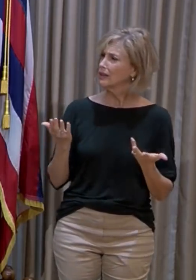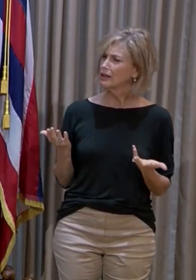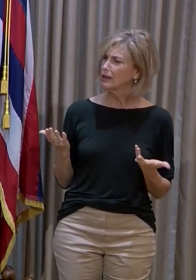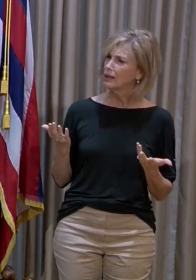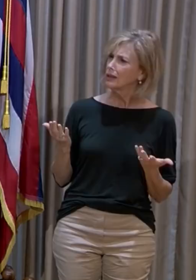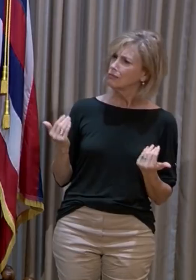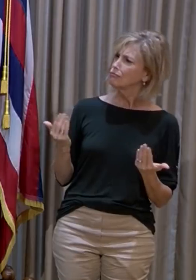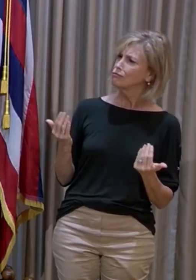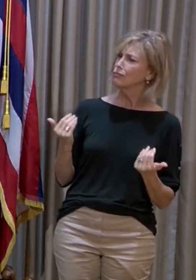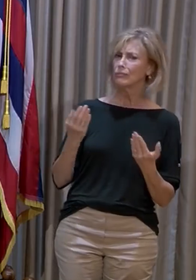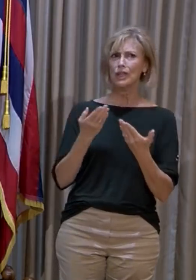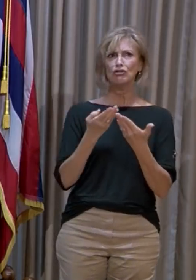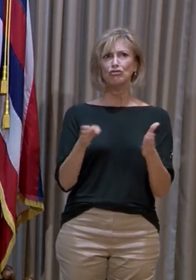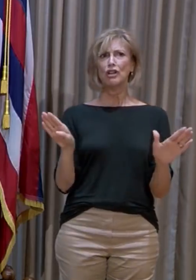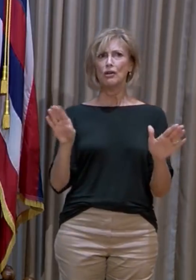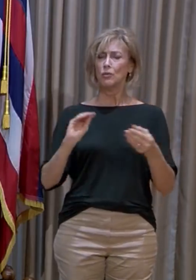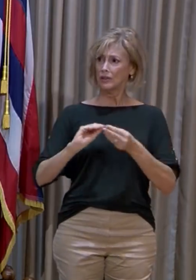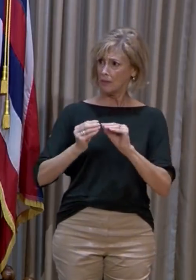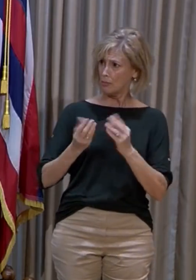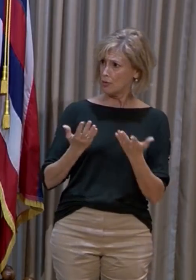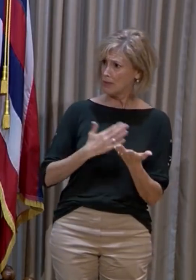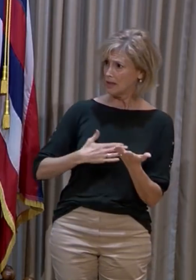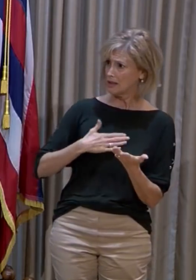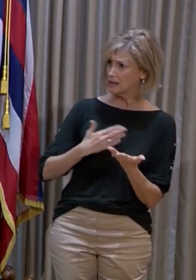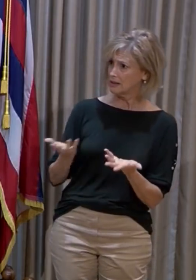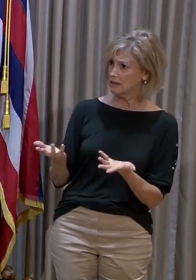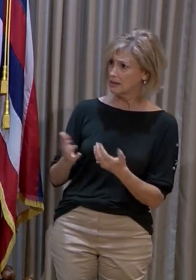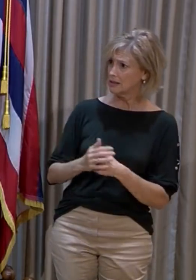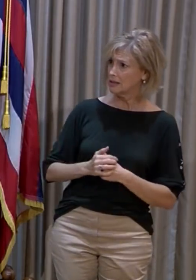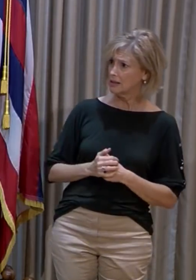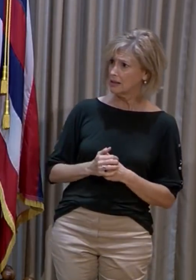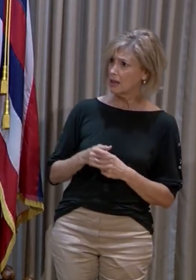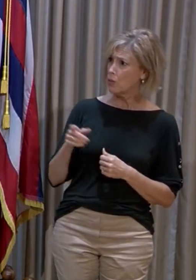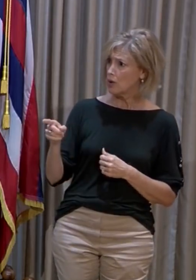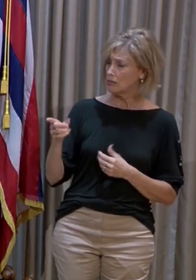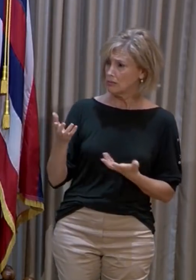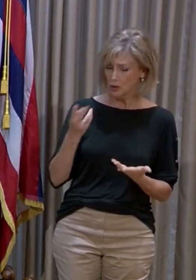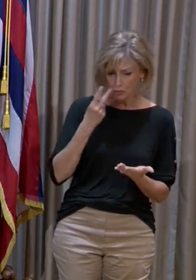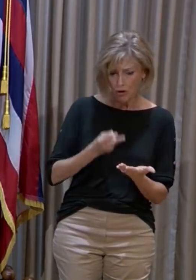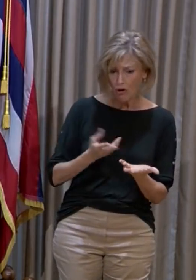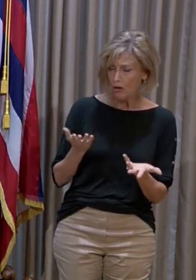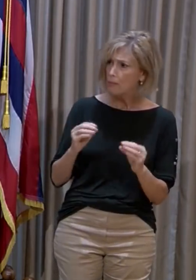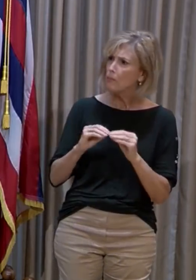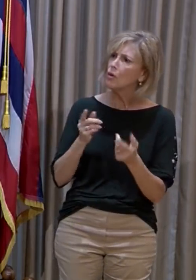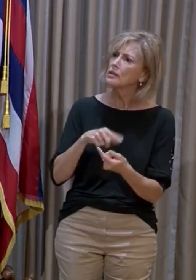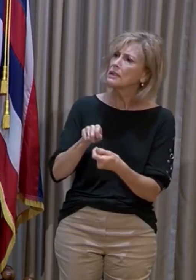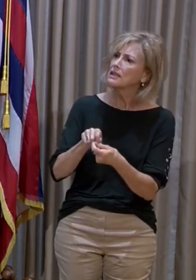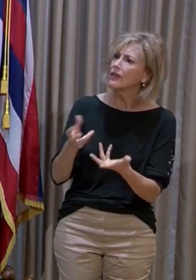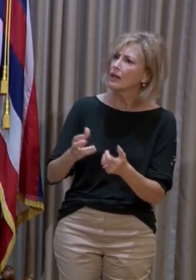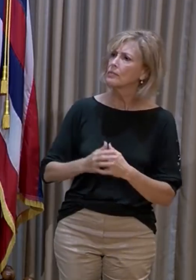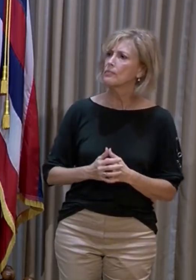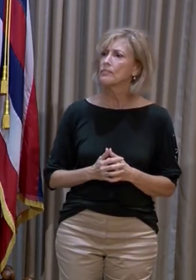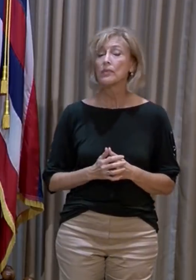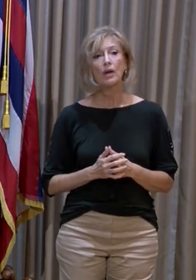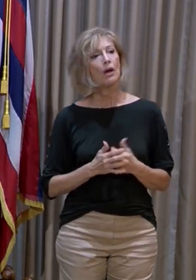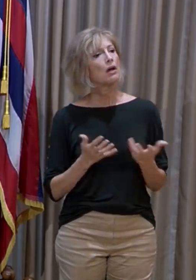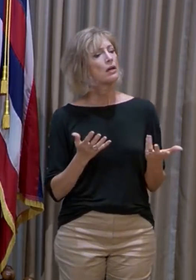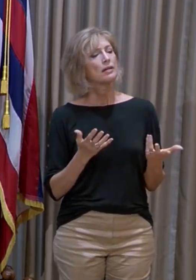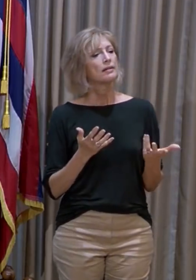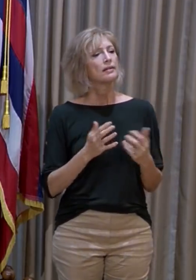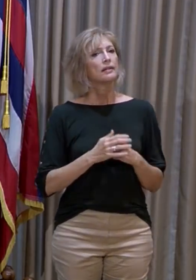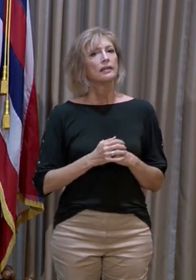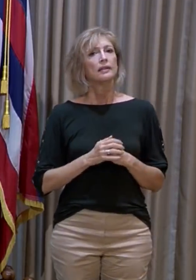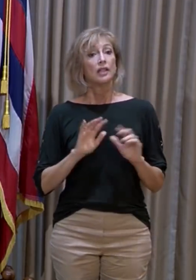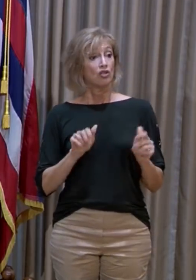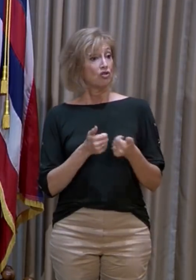a general number as opposed to what you were able to say? A little bit more specific. Well, Daryl, the